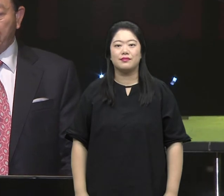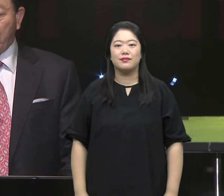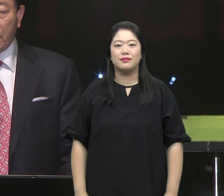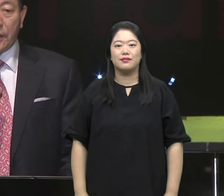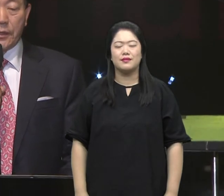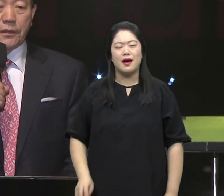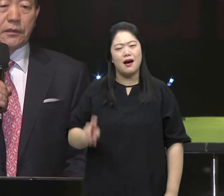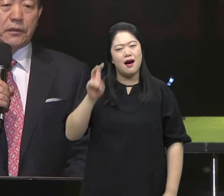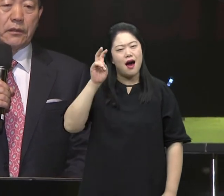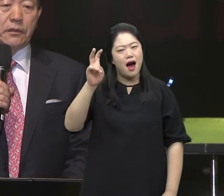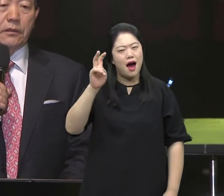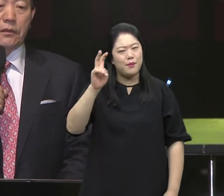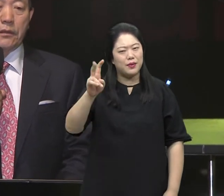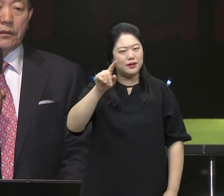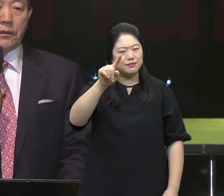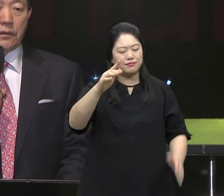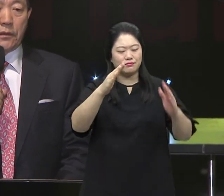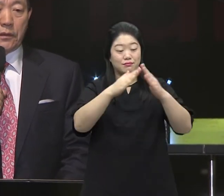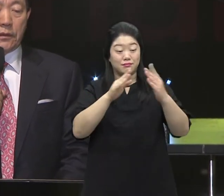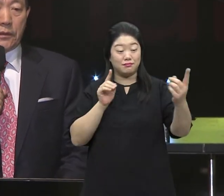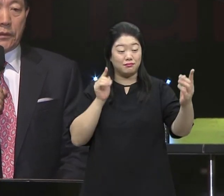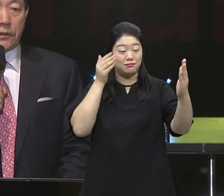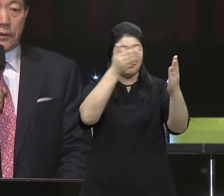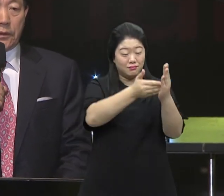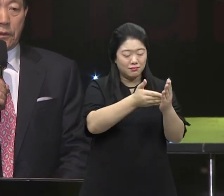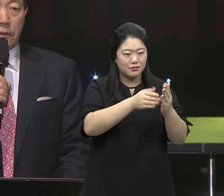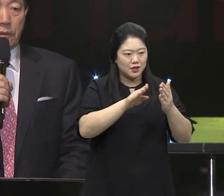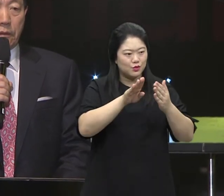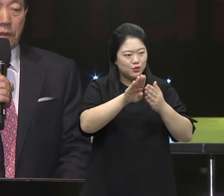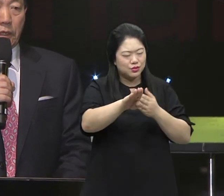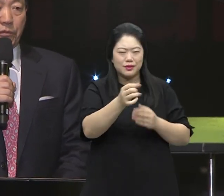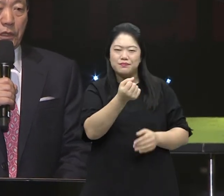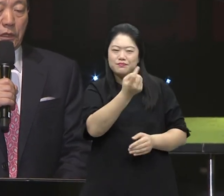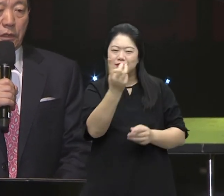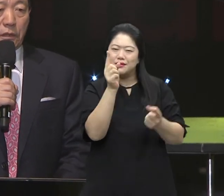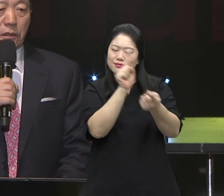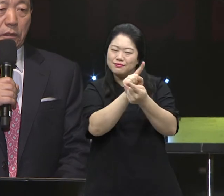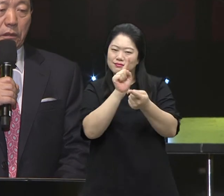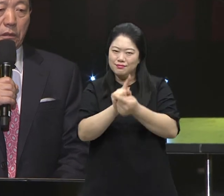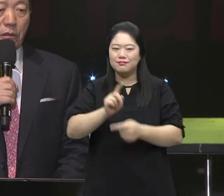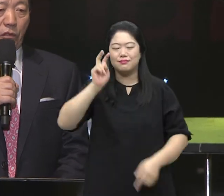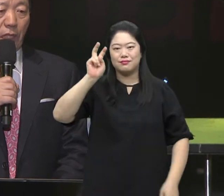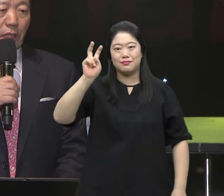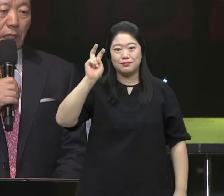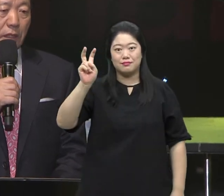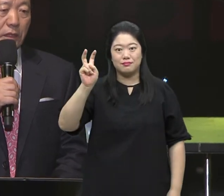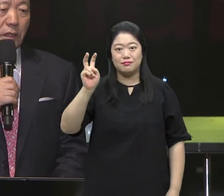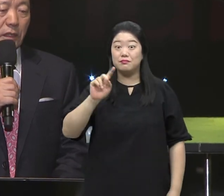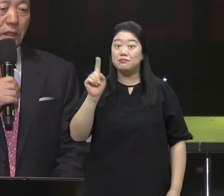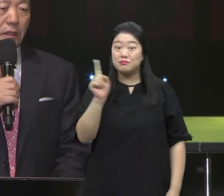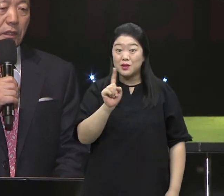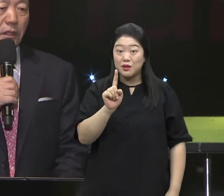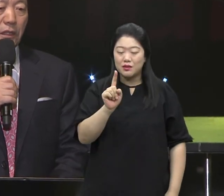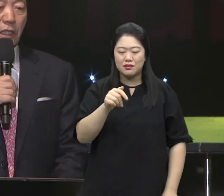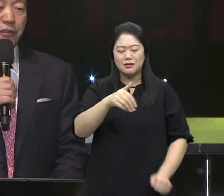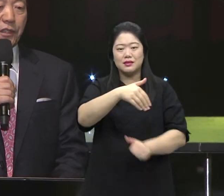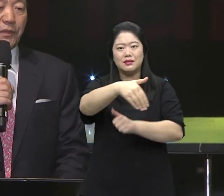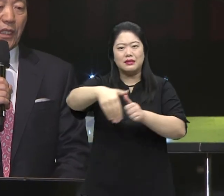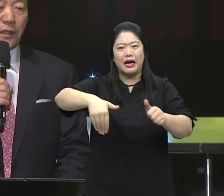And there will be a few things that are waiting for you, things